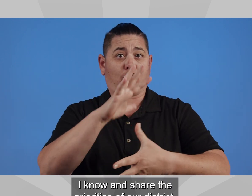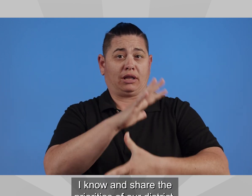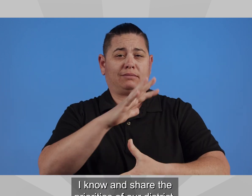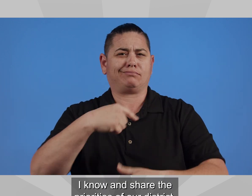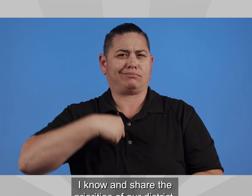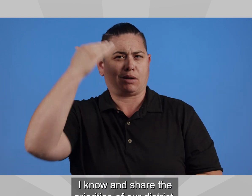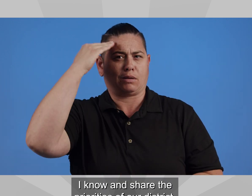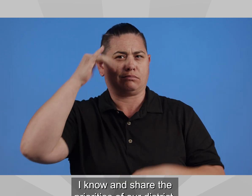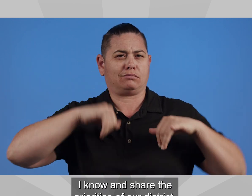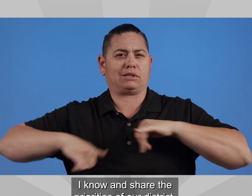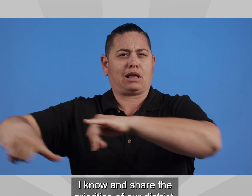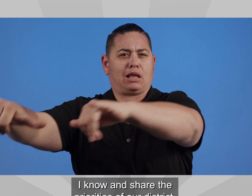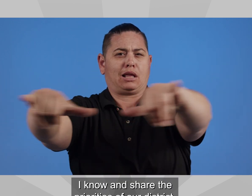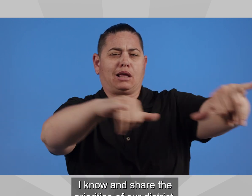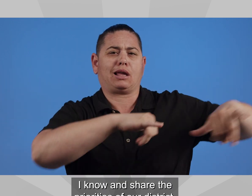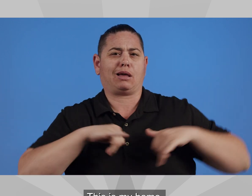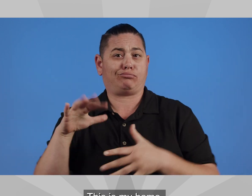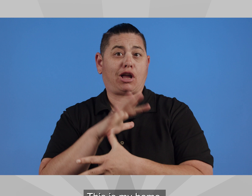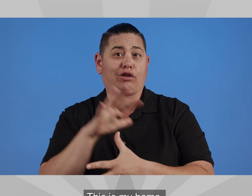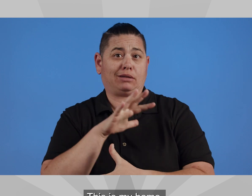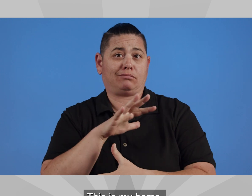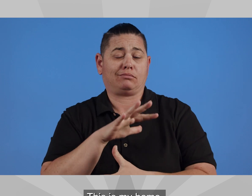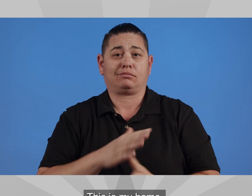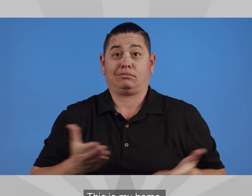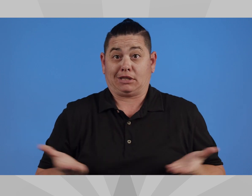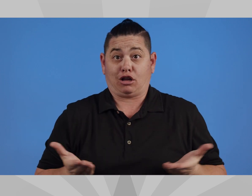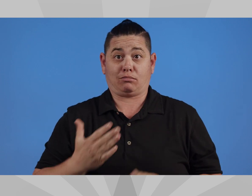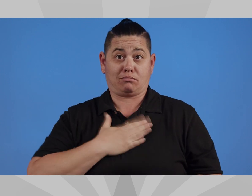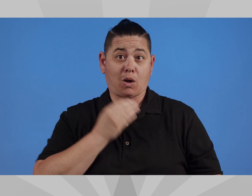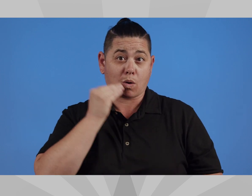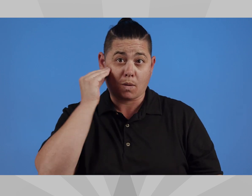share the priorities of our district. This is my home.